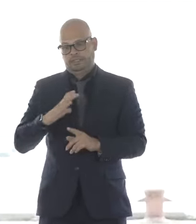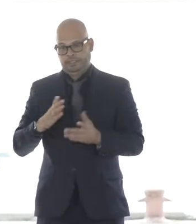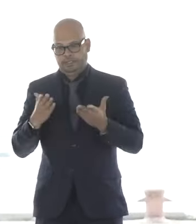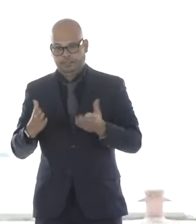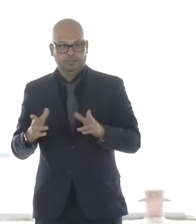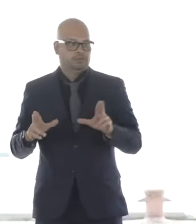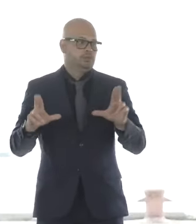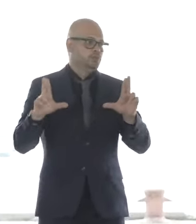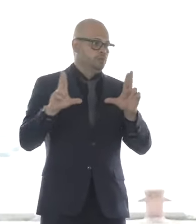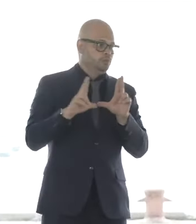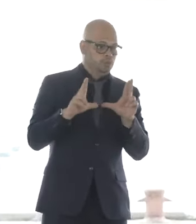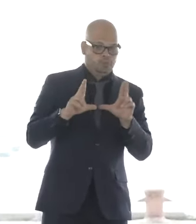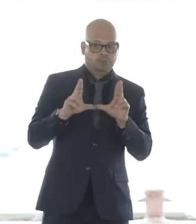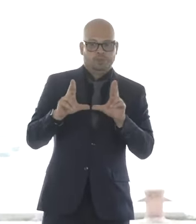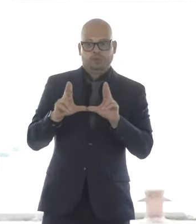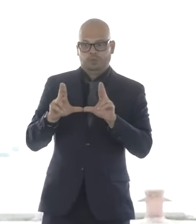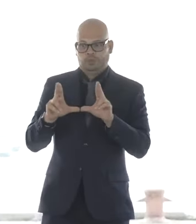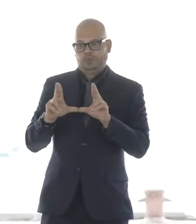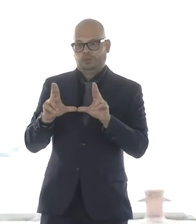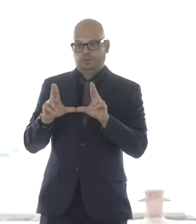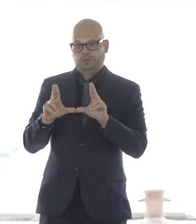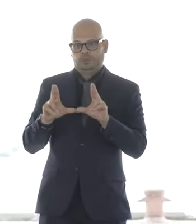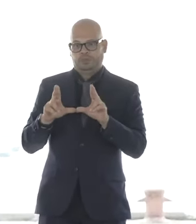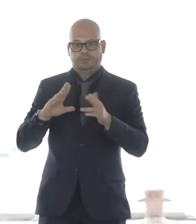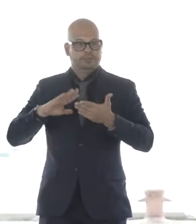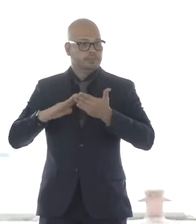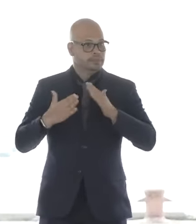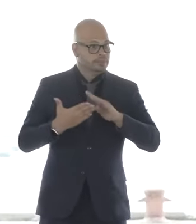and community groups